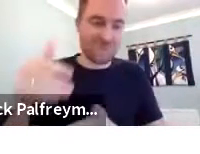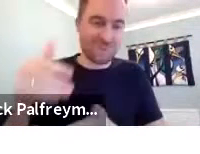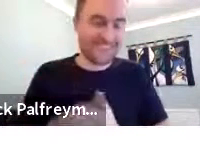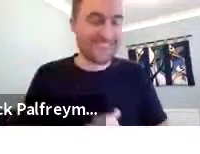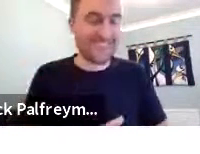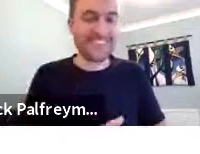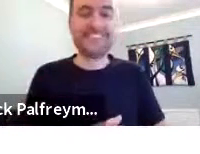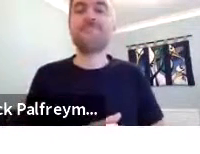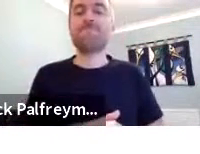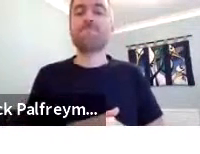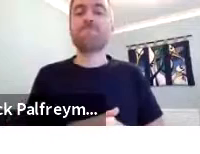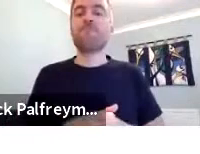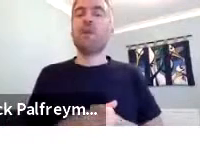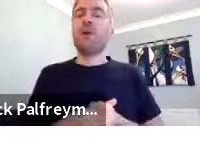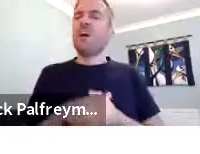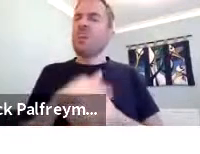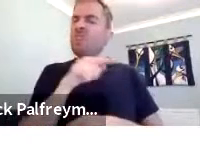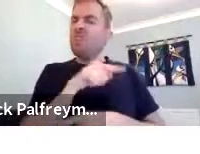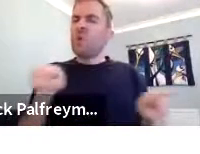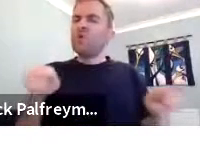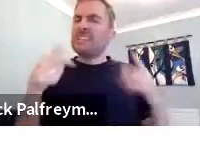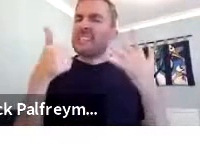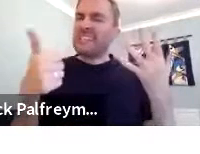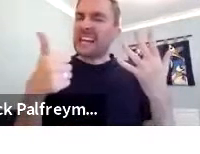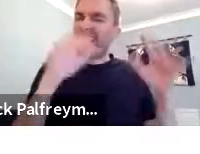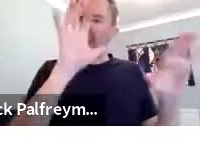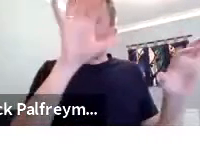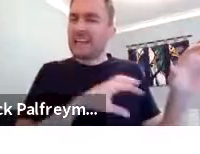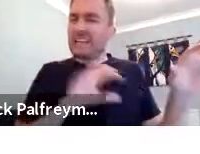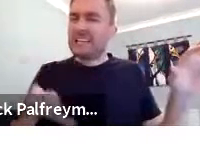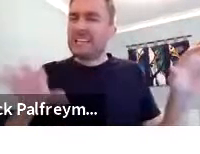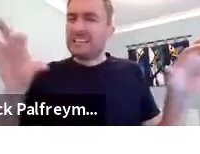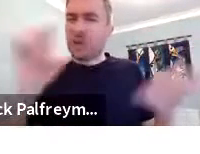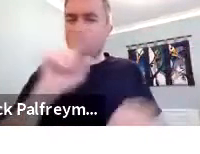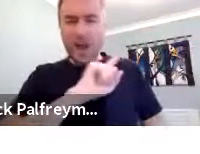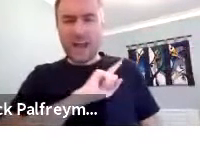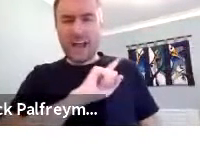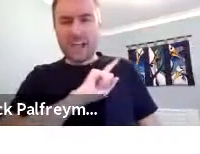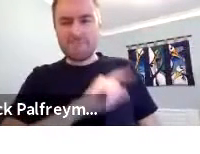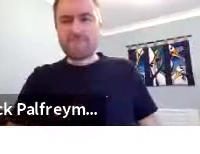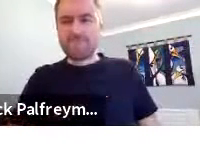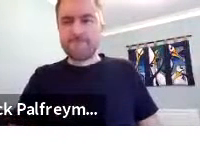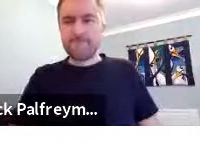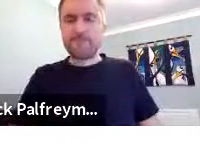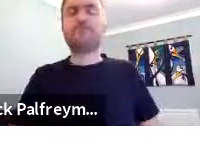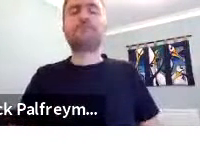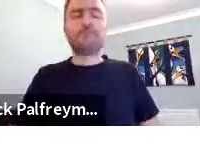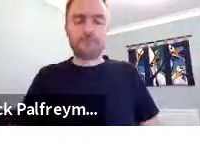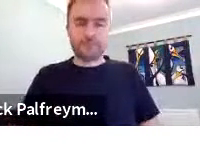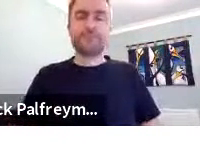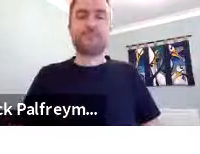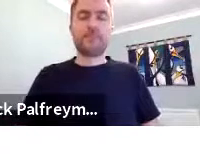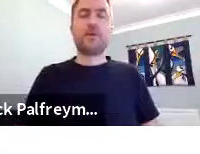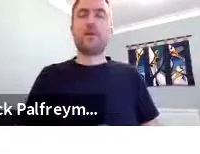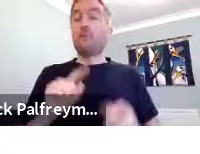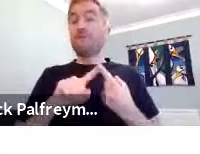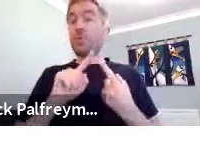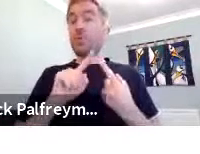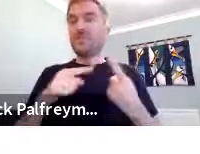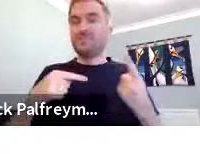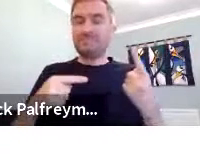not have been possible. So it's important to acknowledge their part in this as well. So the six geographical